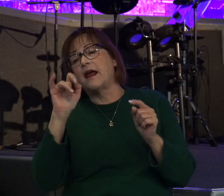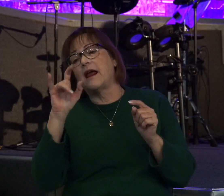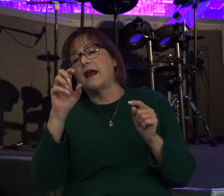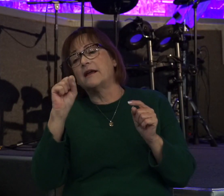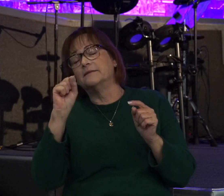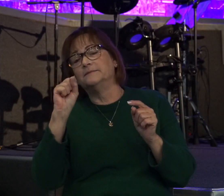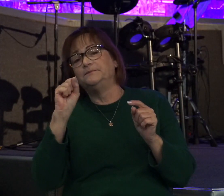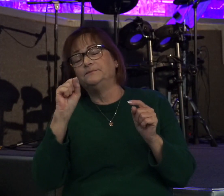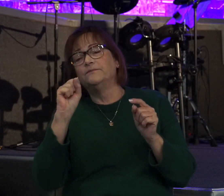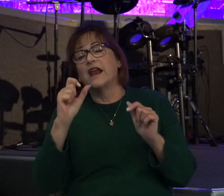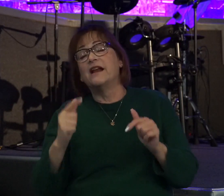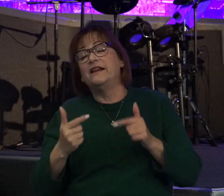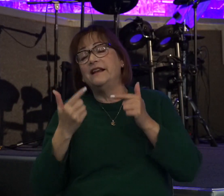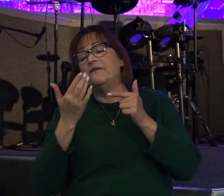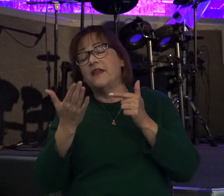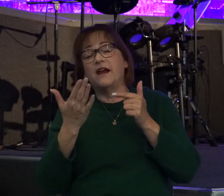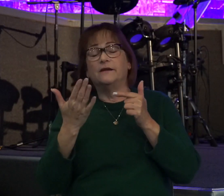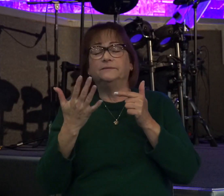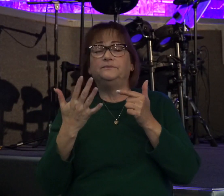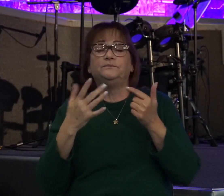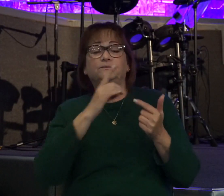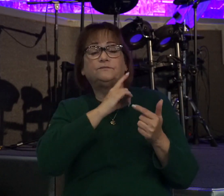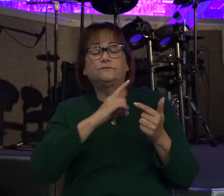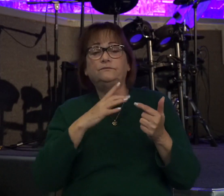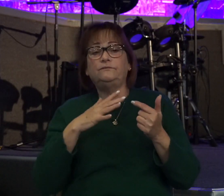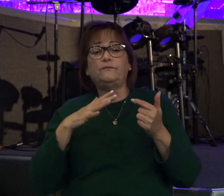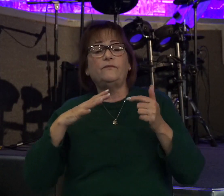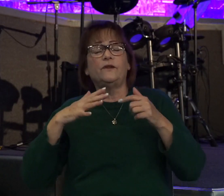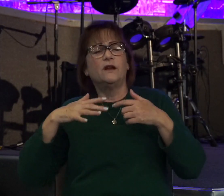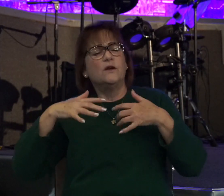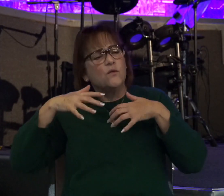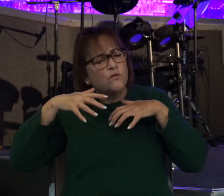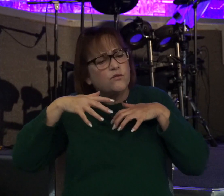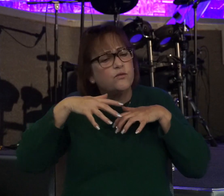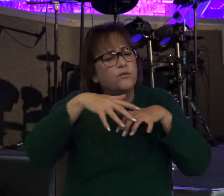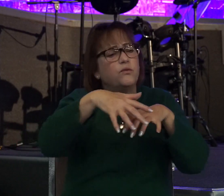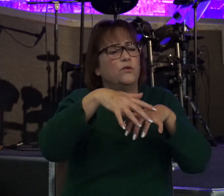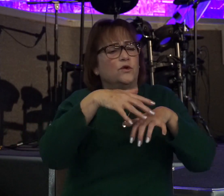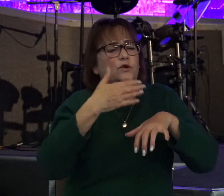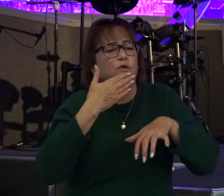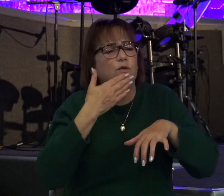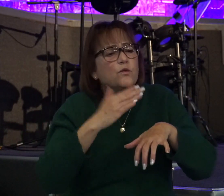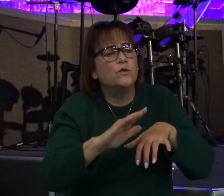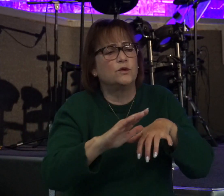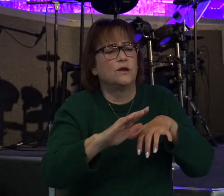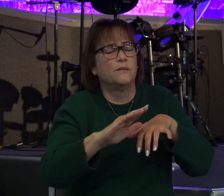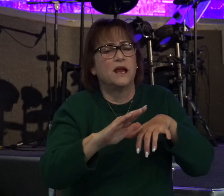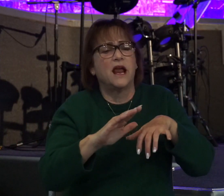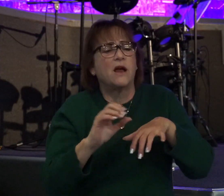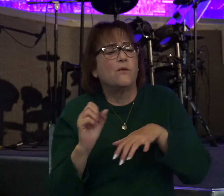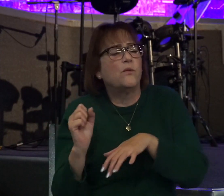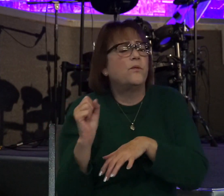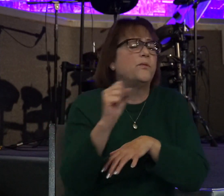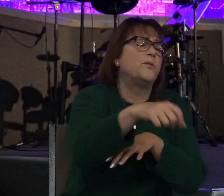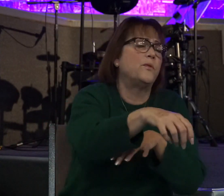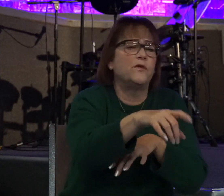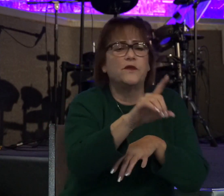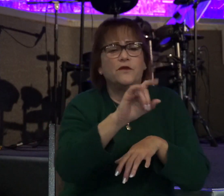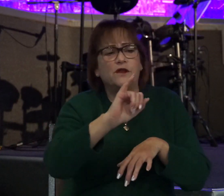gathered his men, he stormed Jerusalem, he thoroughly defeated the Jebusites, and David set up his throne in Jerusalem and